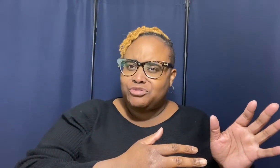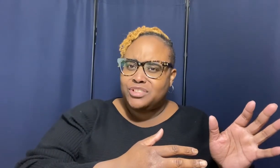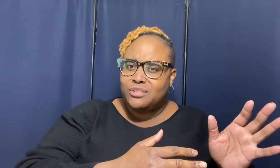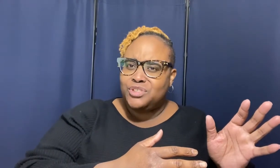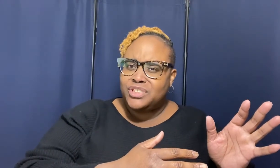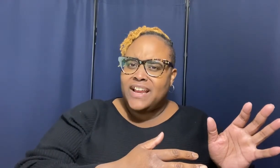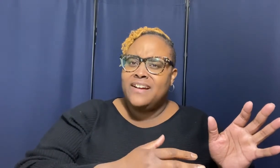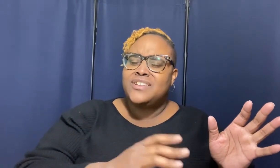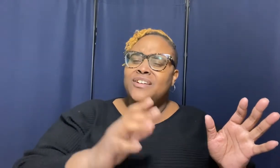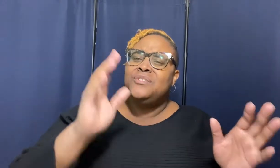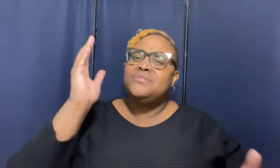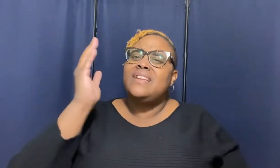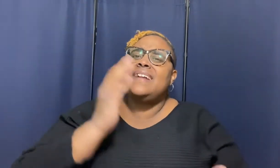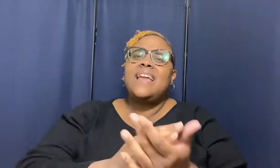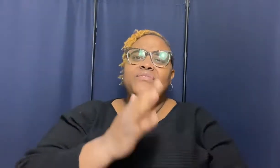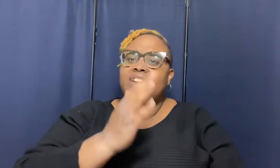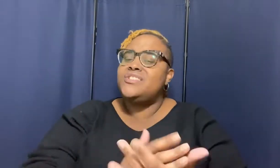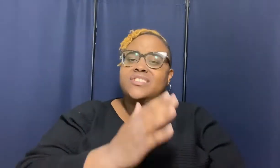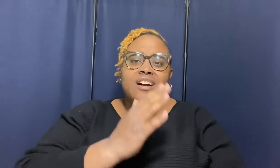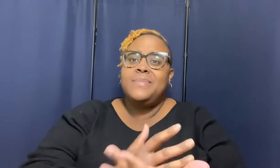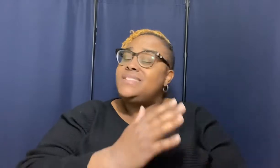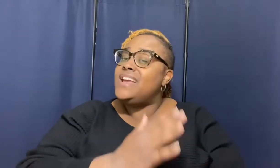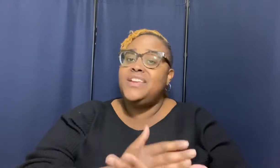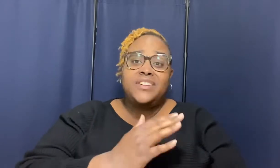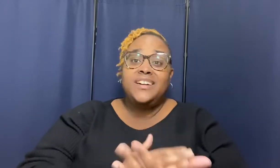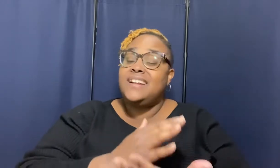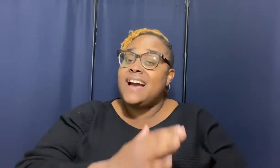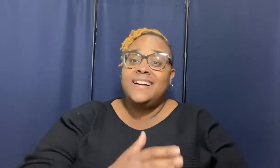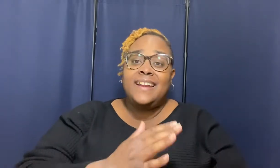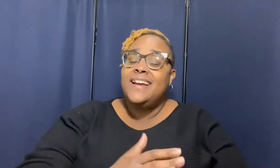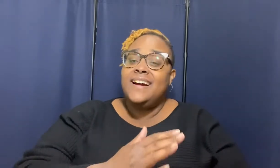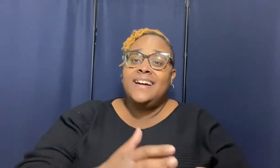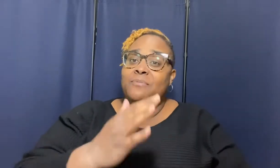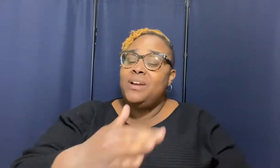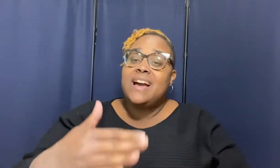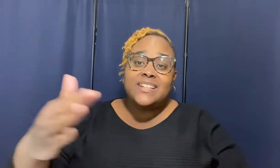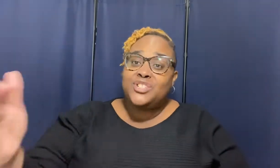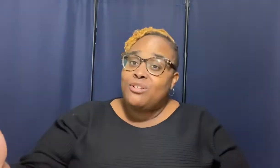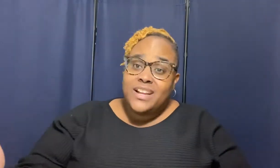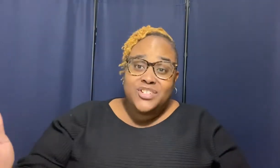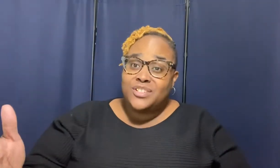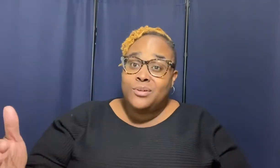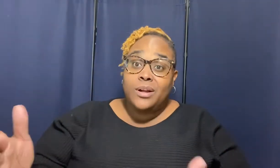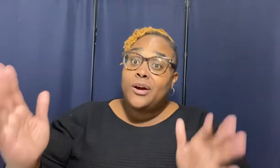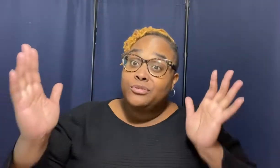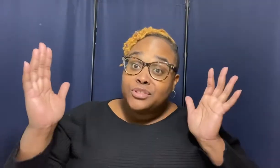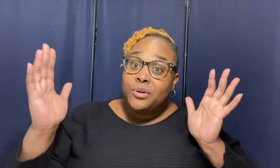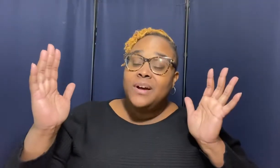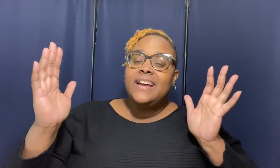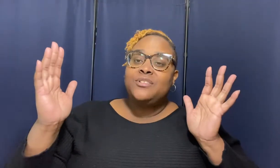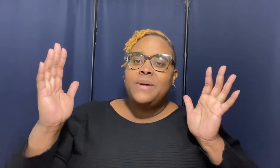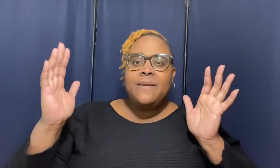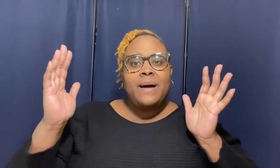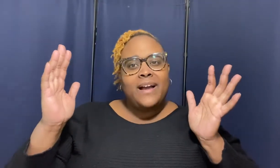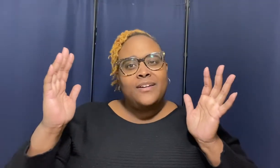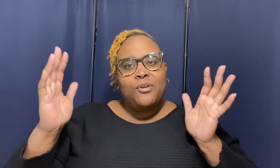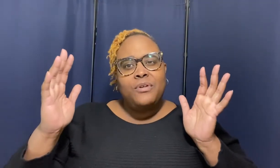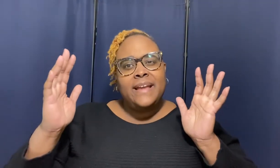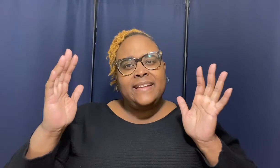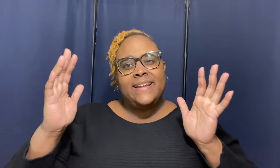store shelves you think they finna just come and tell you cut out honey honey we got shortages going on so so everybody can go and